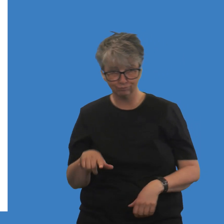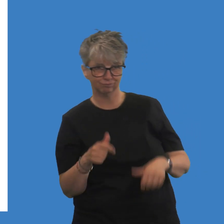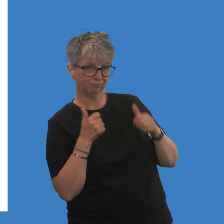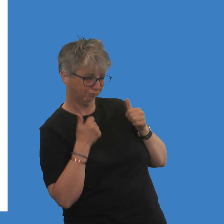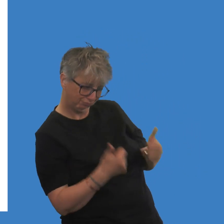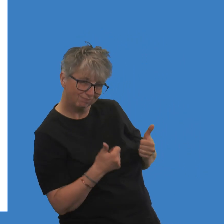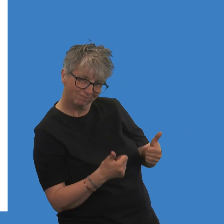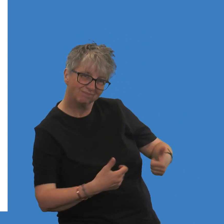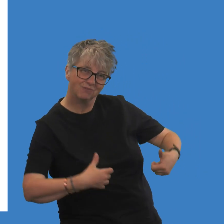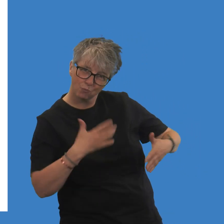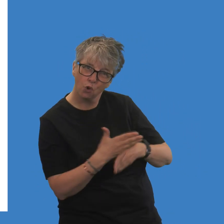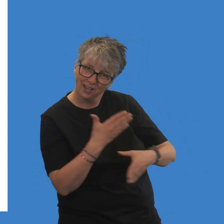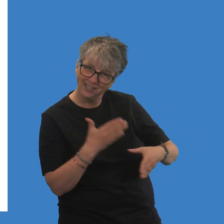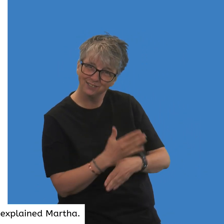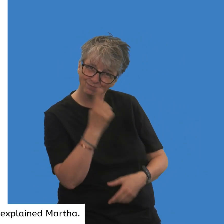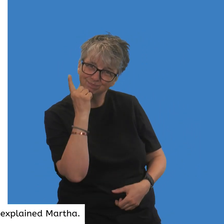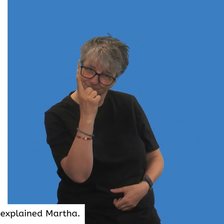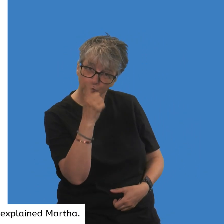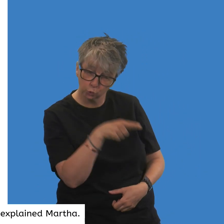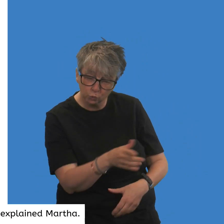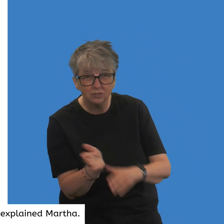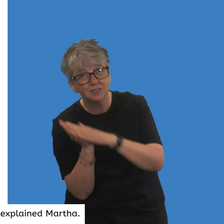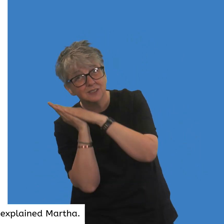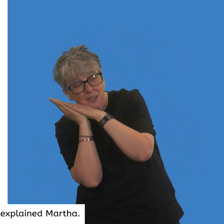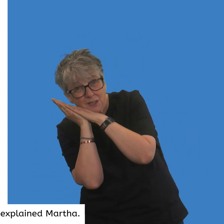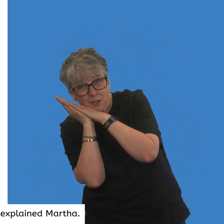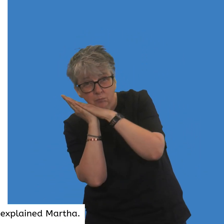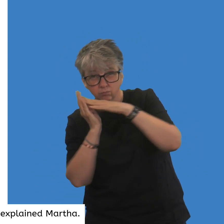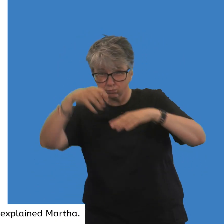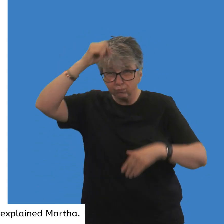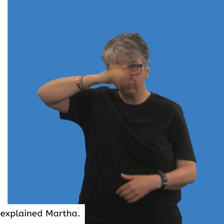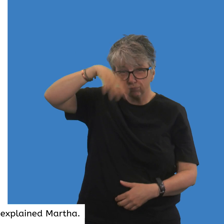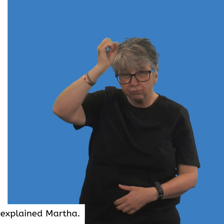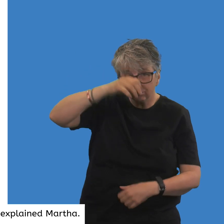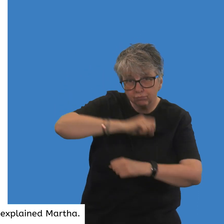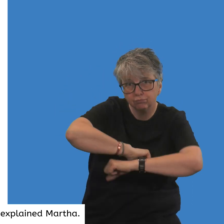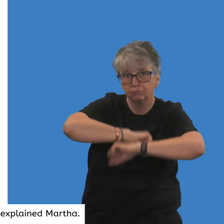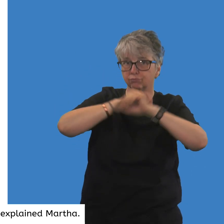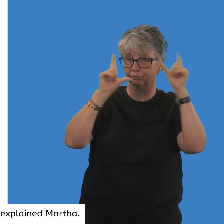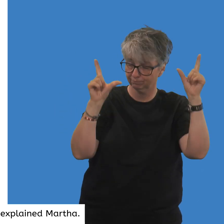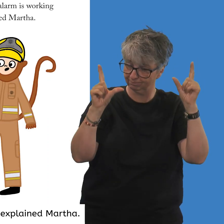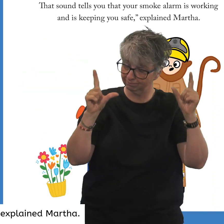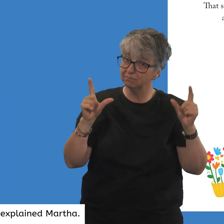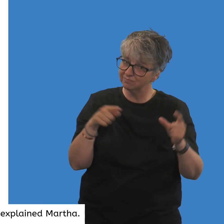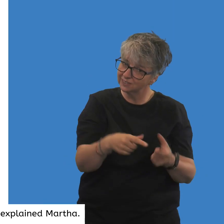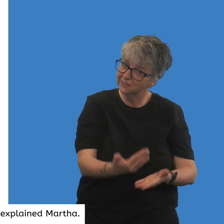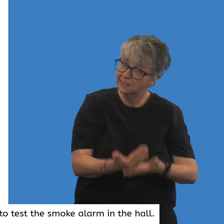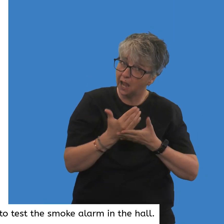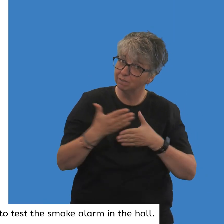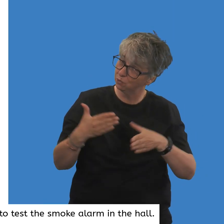That's the sound that tells you when your smoke alarm is working and it's keeping you safe, explained Martha.